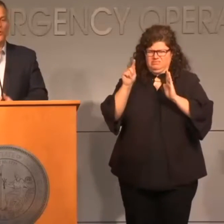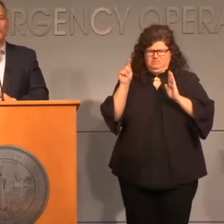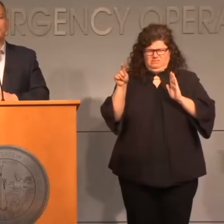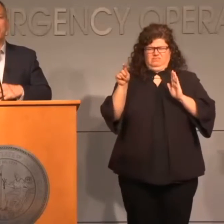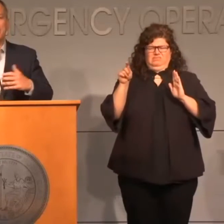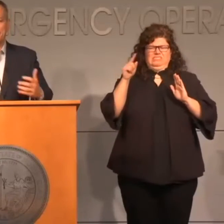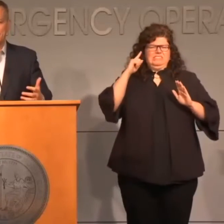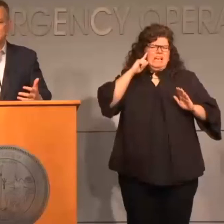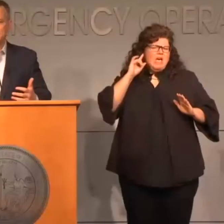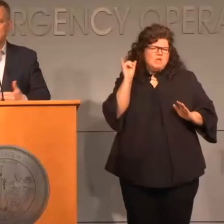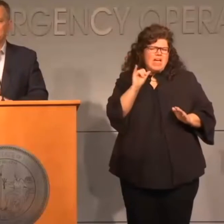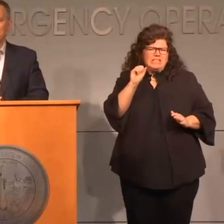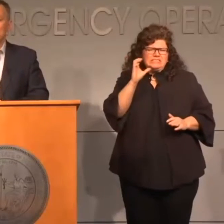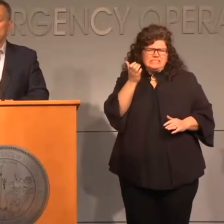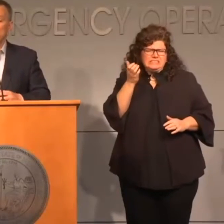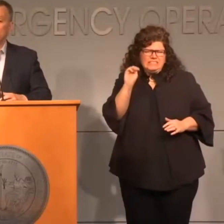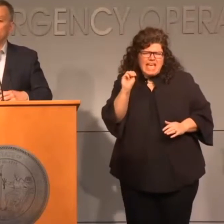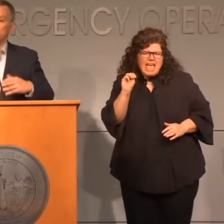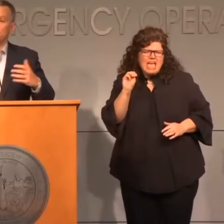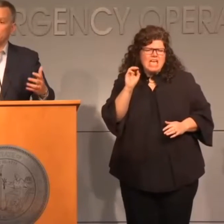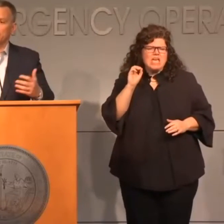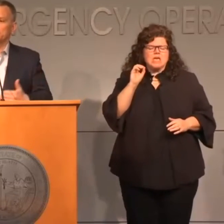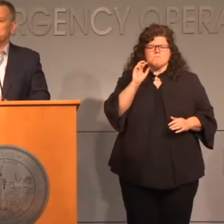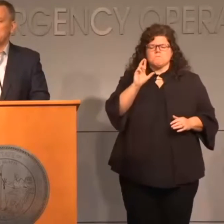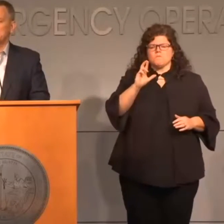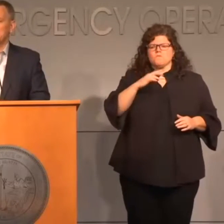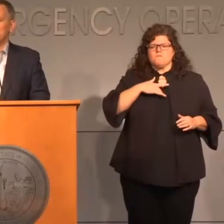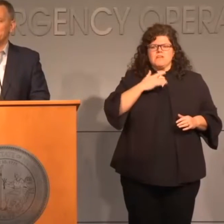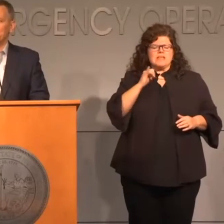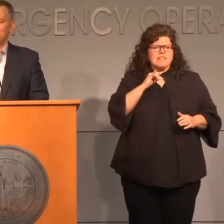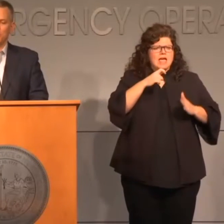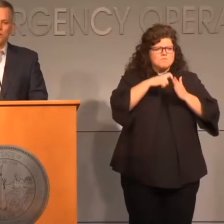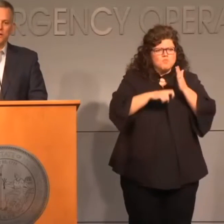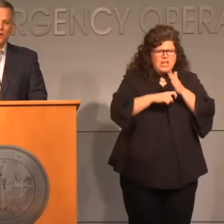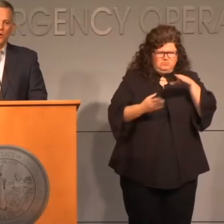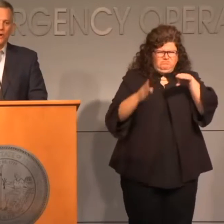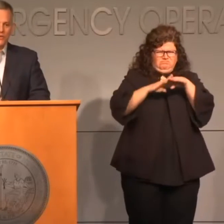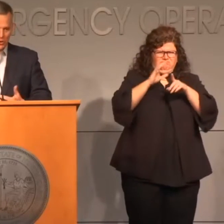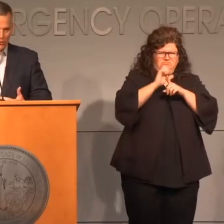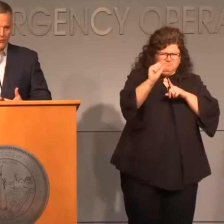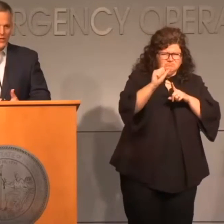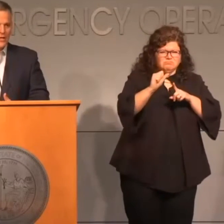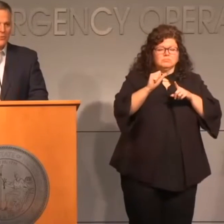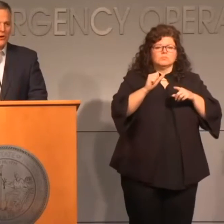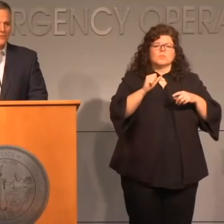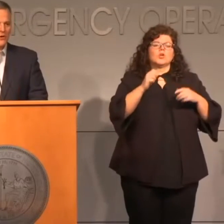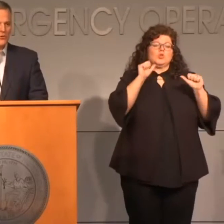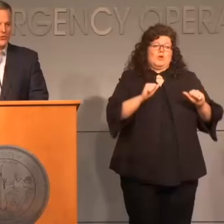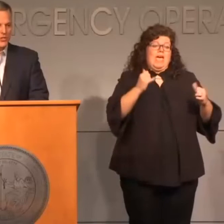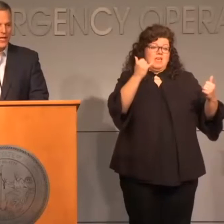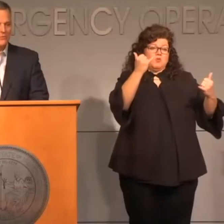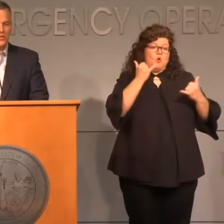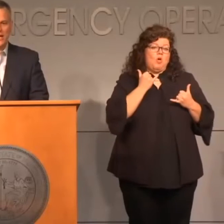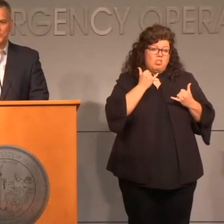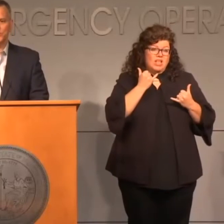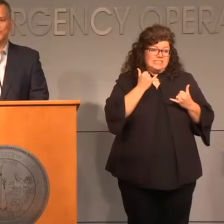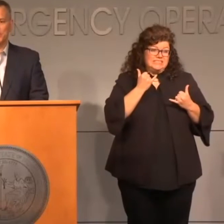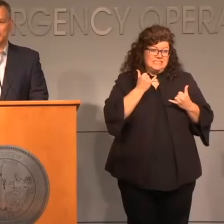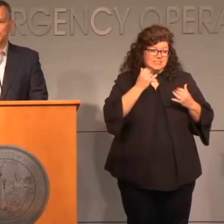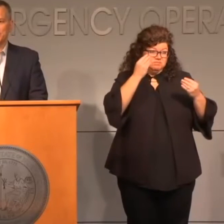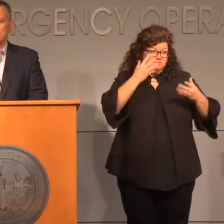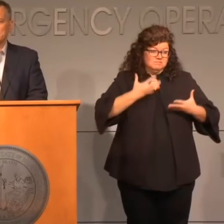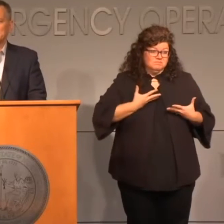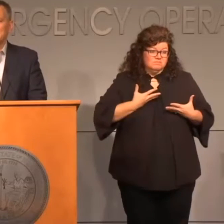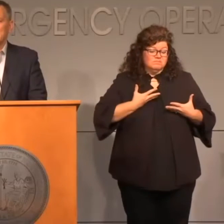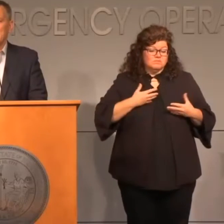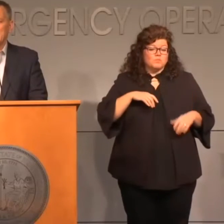scam or there might be a scam or there is price gouging going on, we have a toll-free number. Our folks are still able to answer the